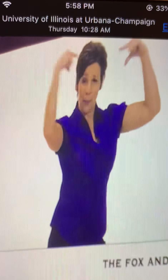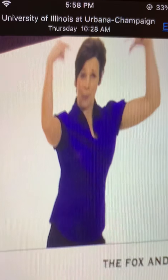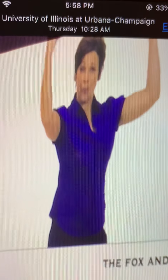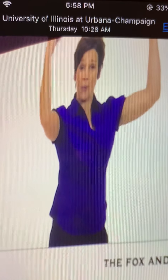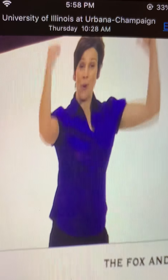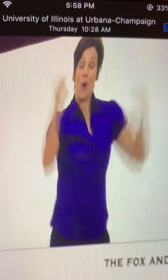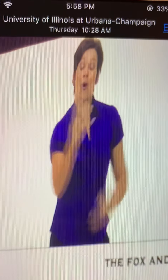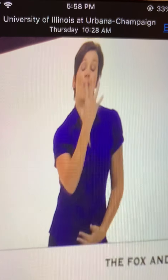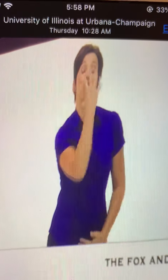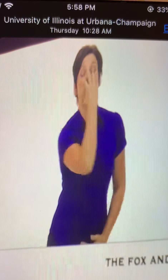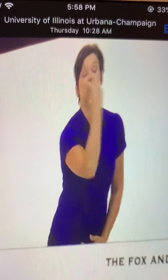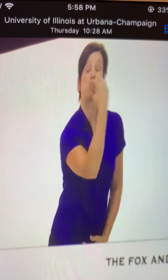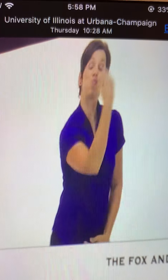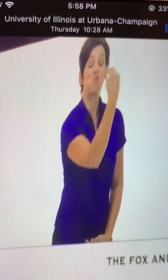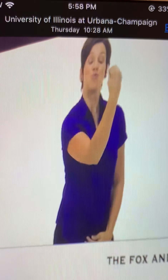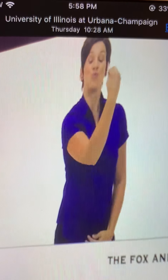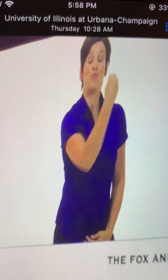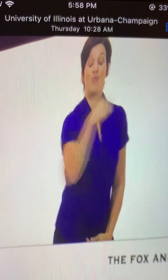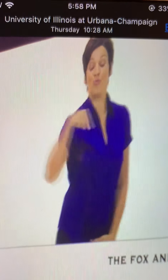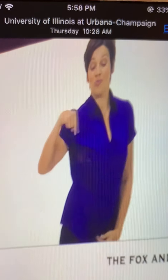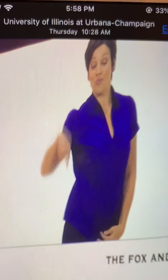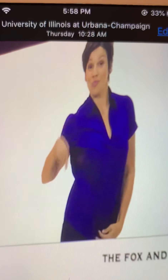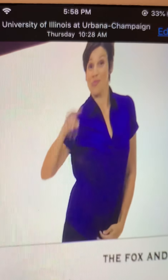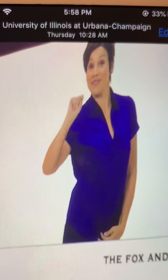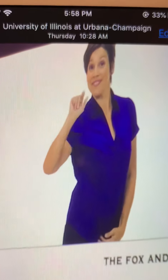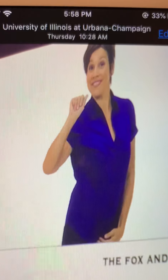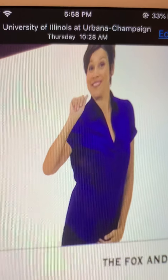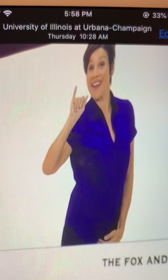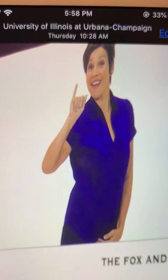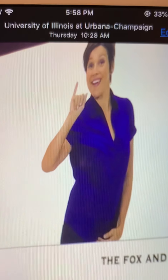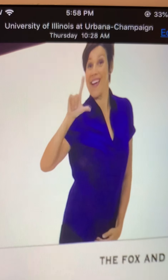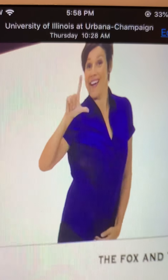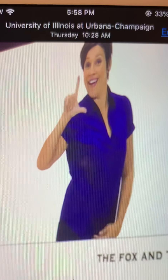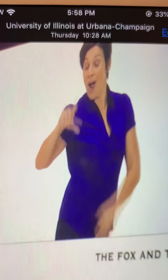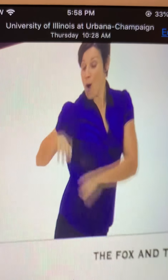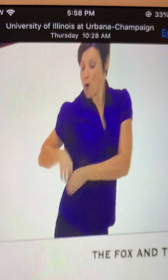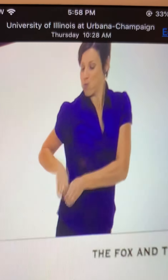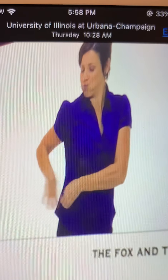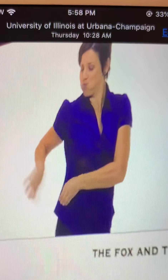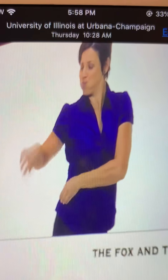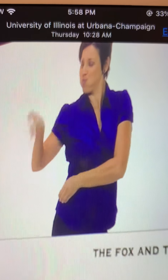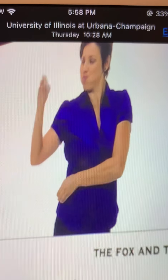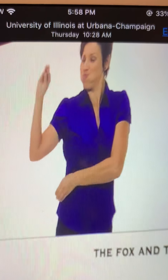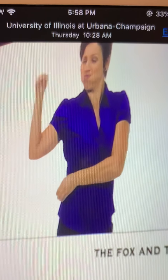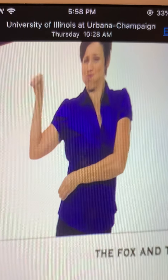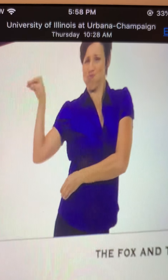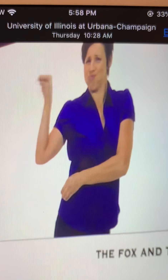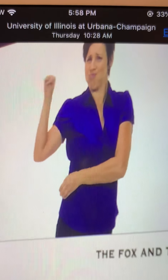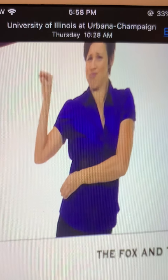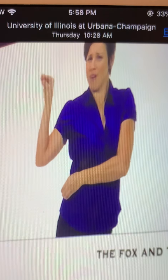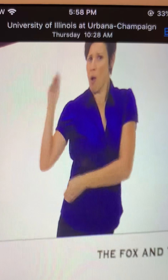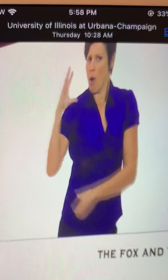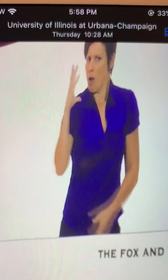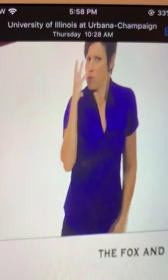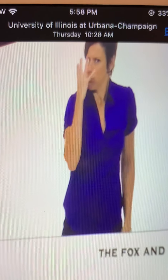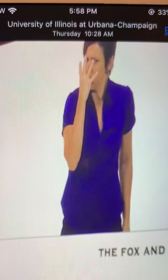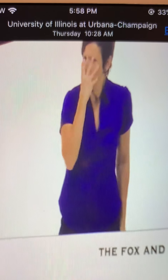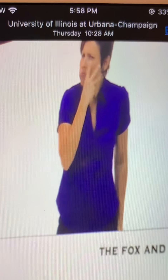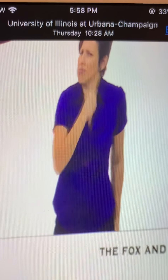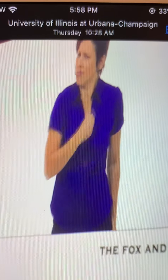it's not going to be a great time, because that 30 round mag runs out awfully quickly, even when getting just a couple of kills at a time. There were